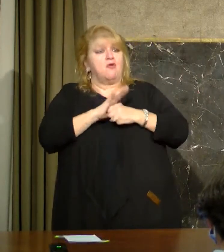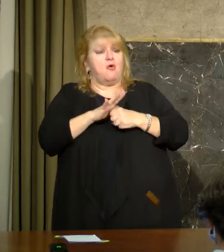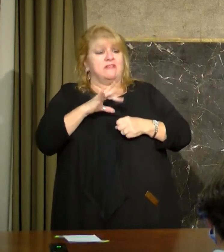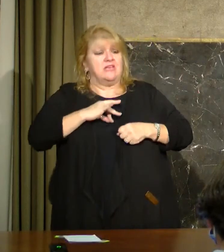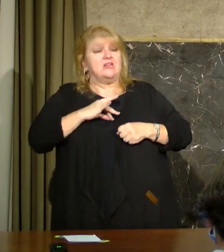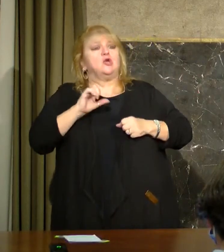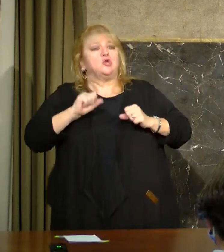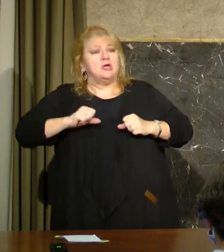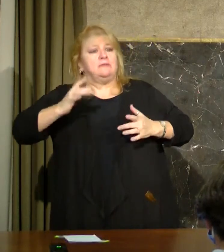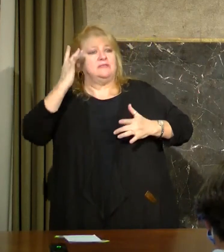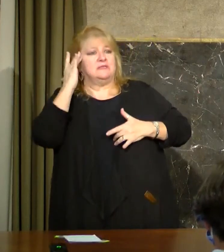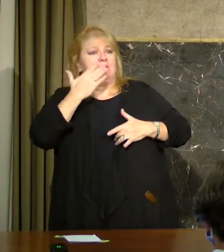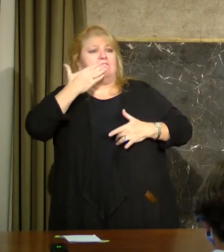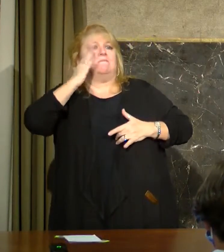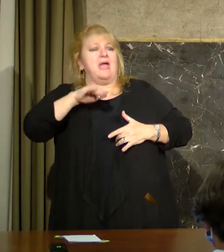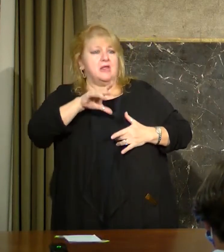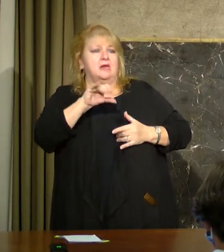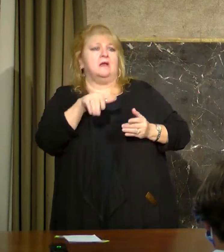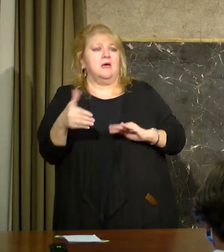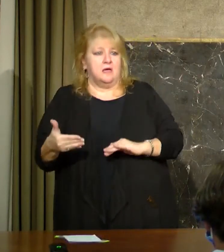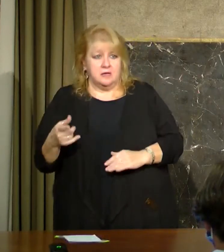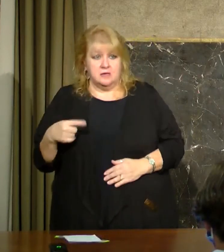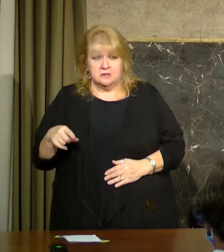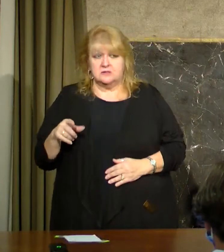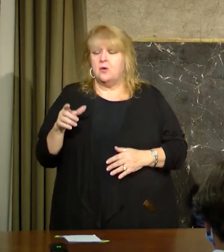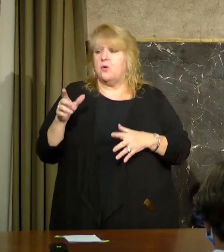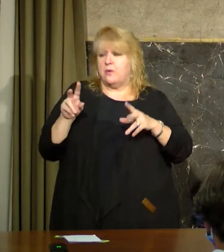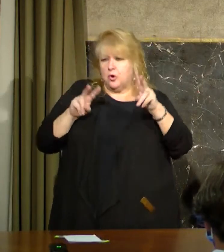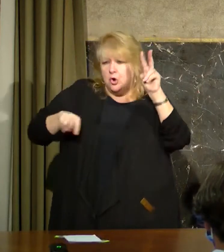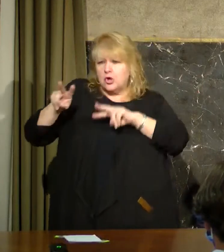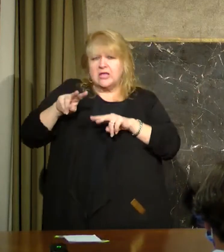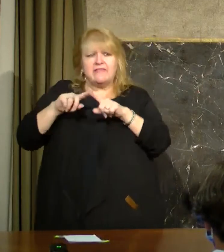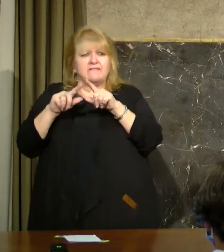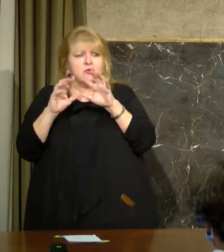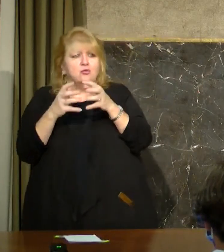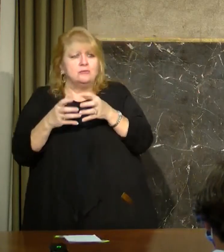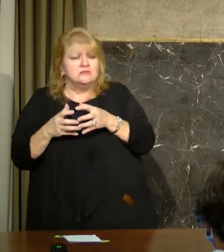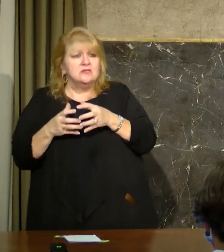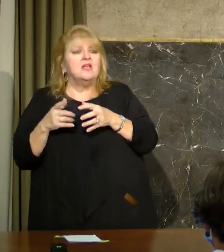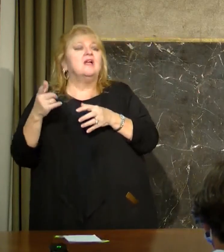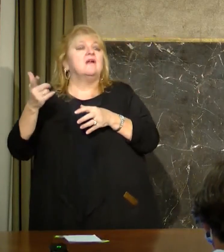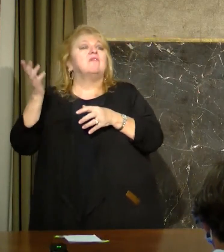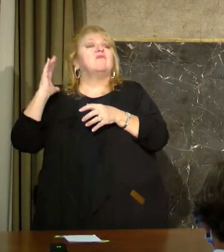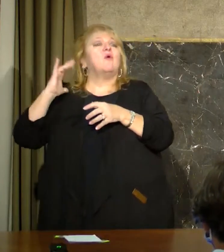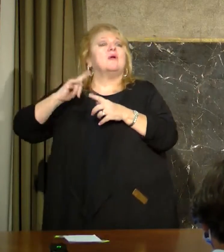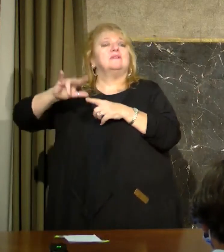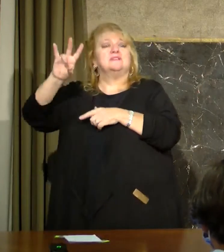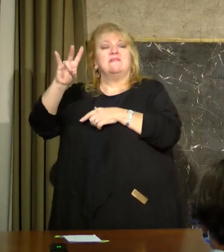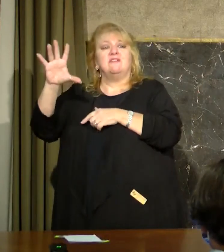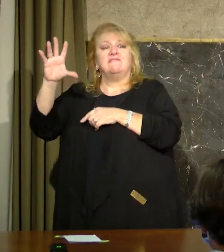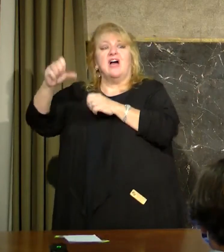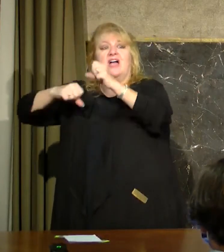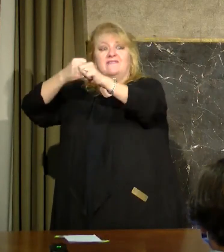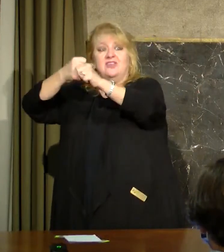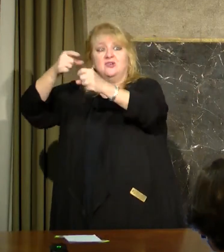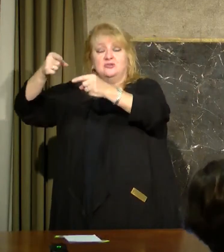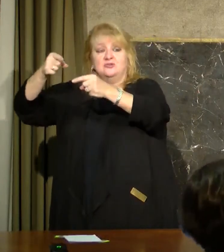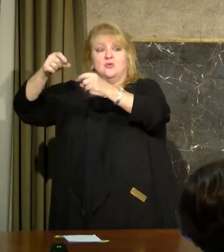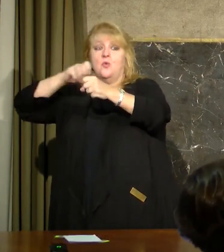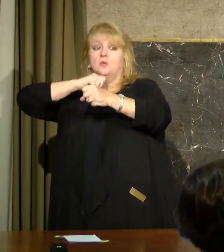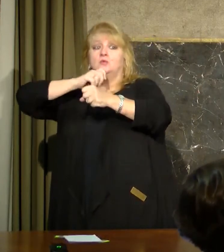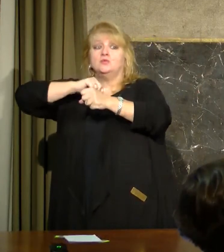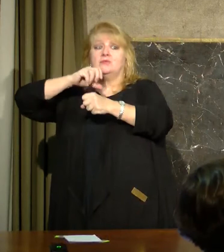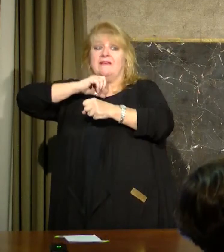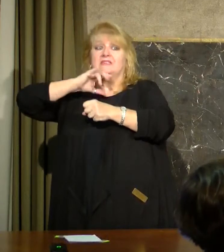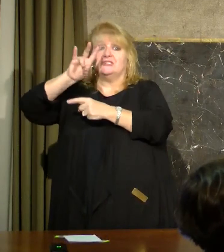in Louisiana to take the best of that, and then we did make some changes. We pushed it 75 years down to 70 years, particularly because we're trying really